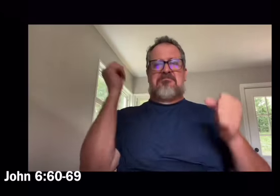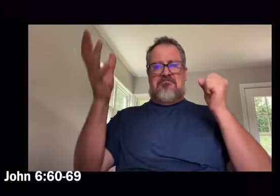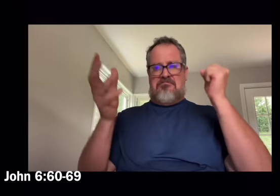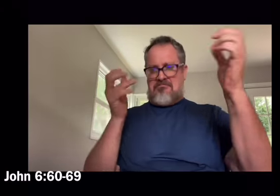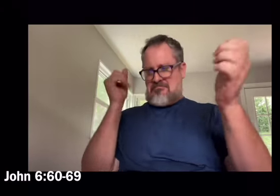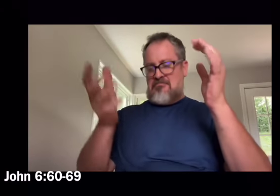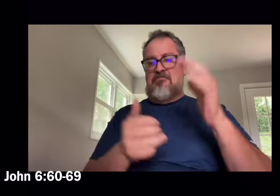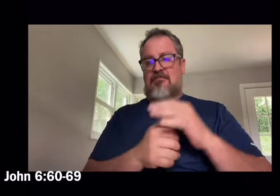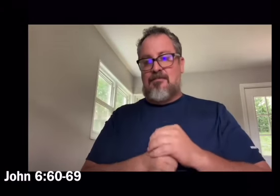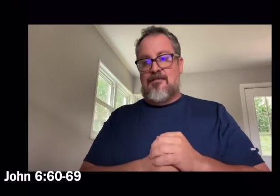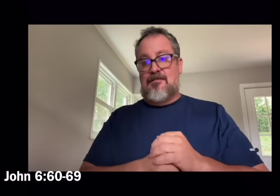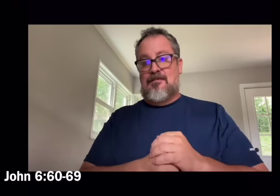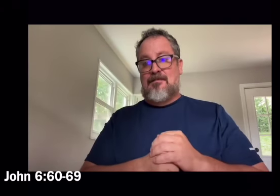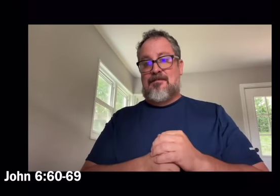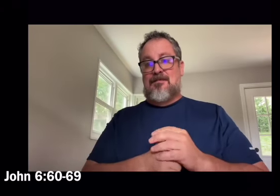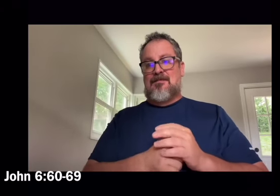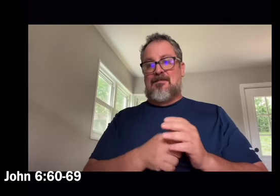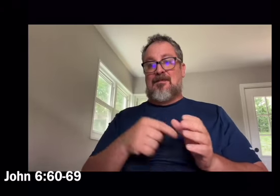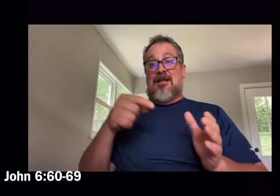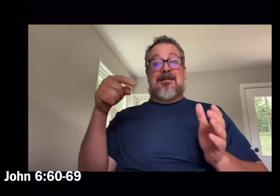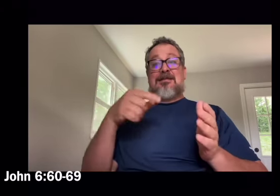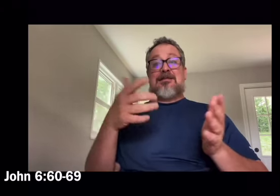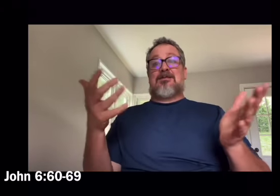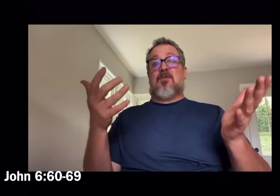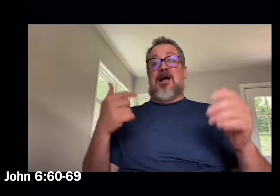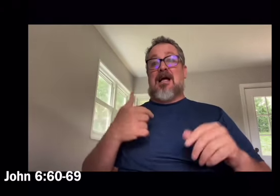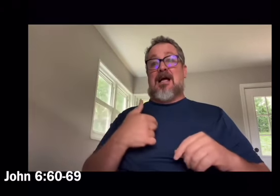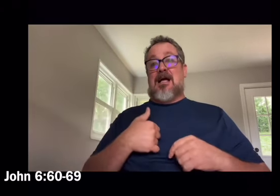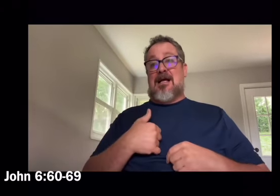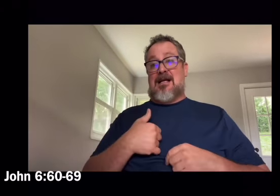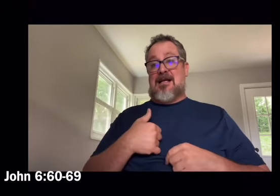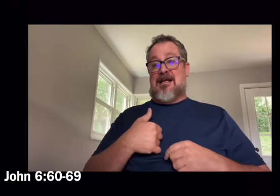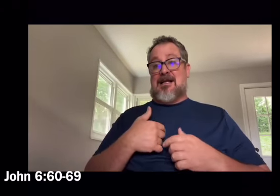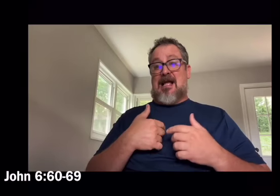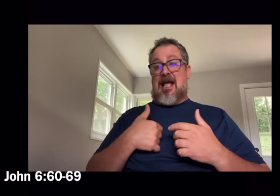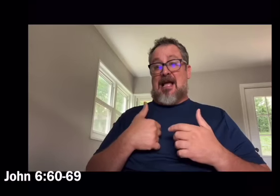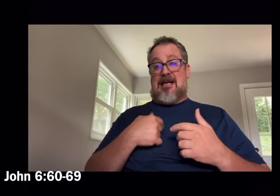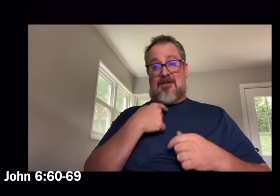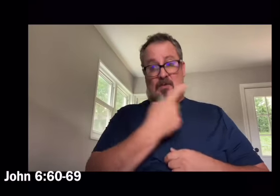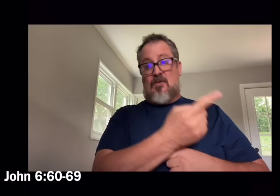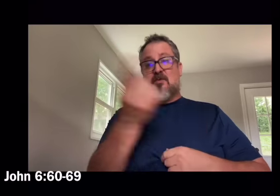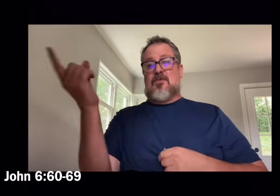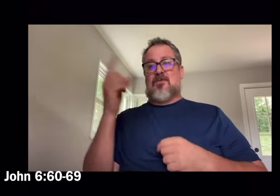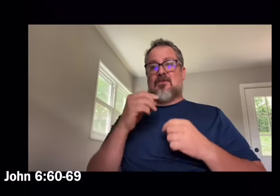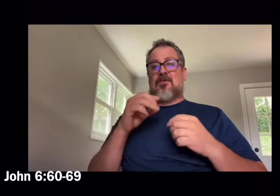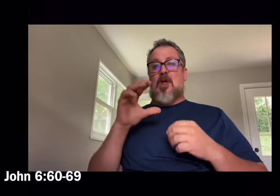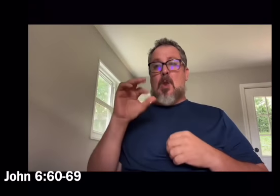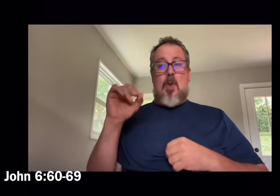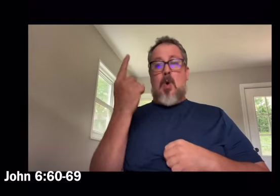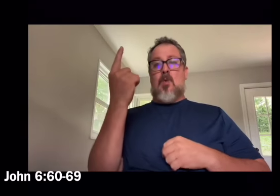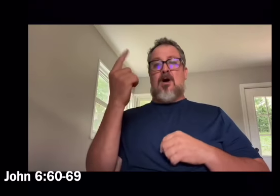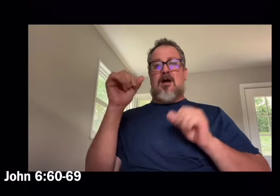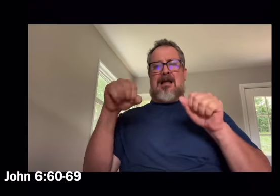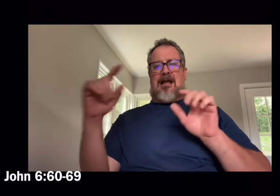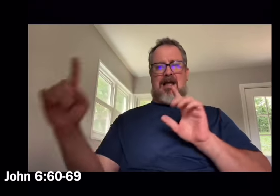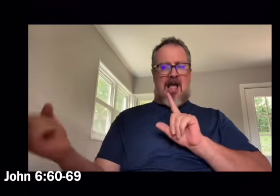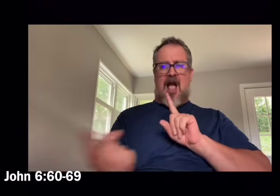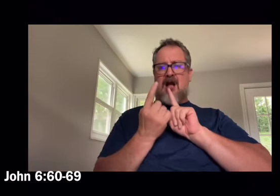For this reason I have told you that no one can come to me unless it is